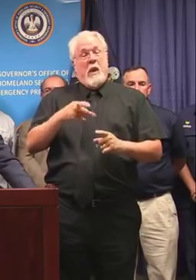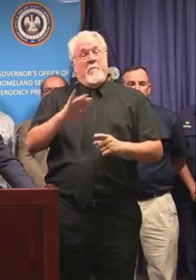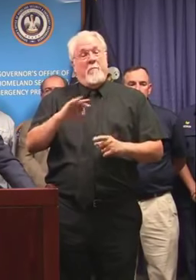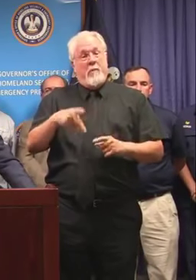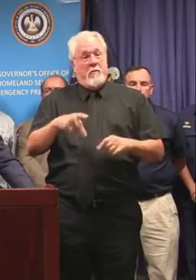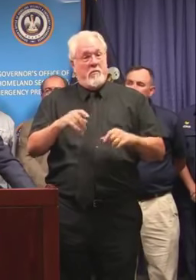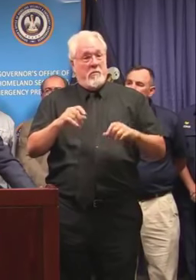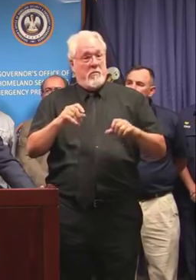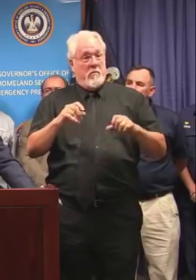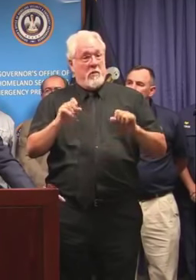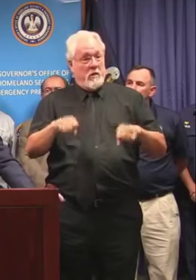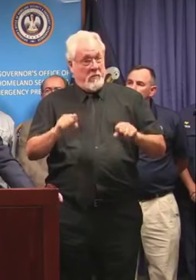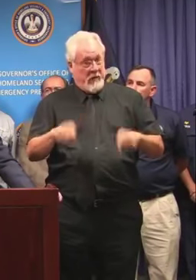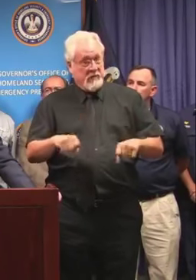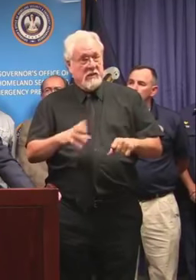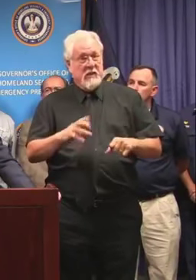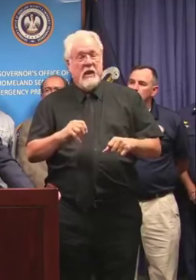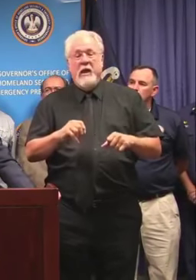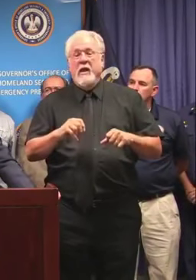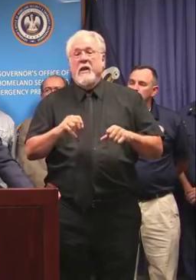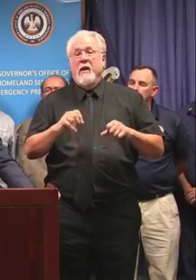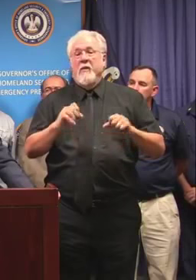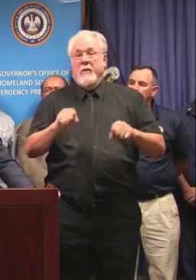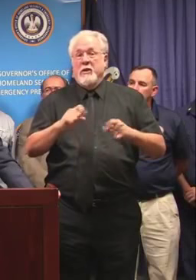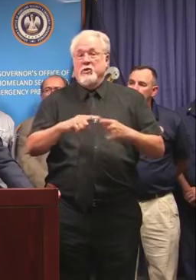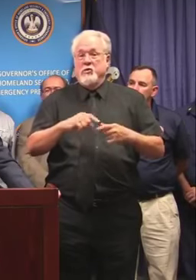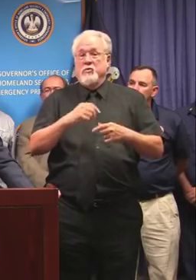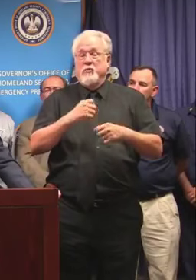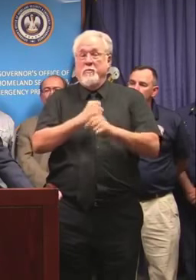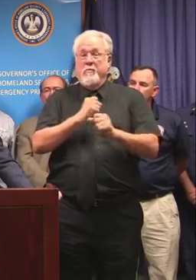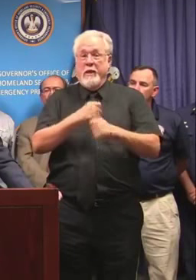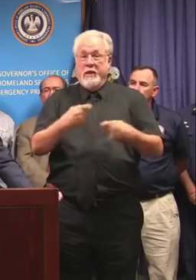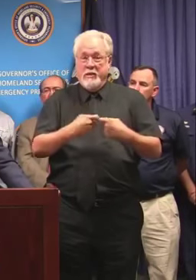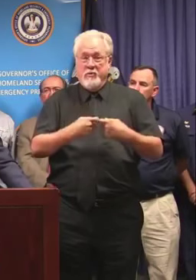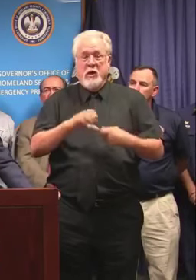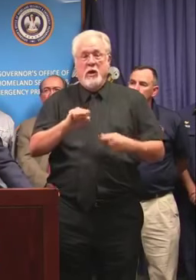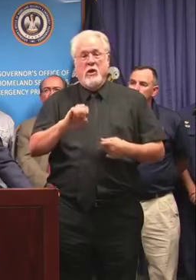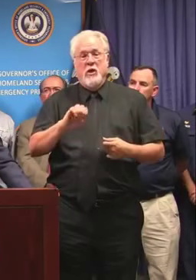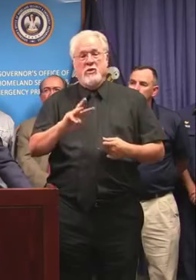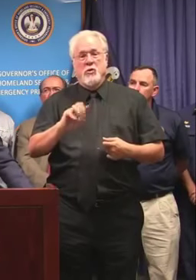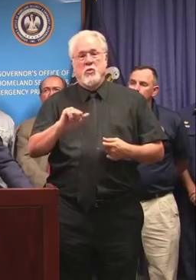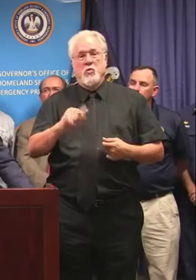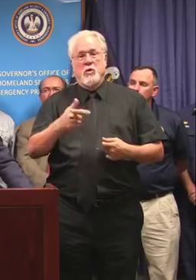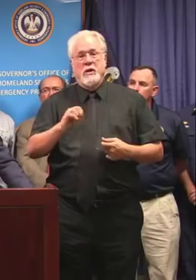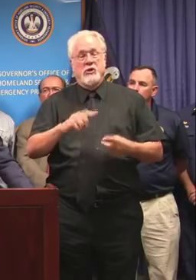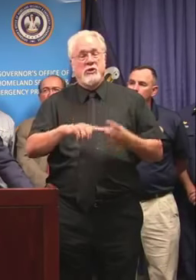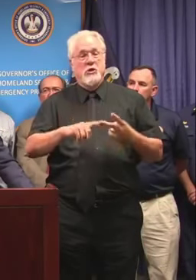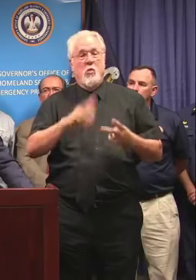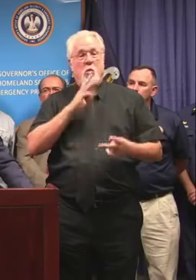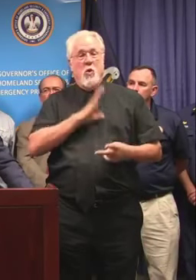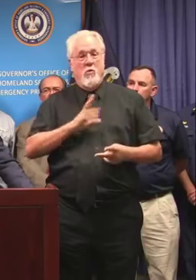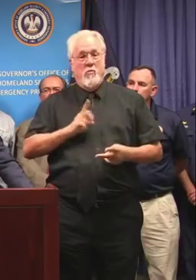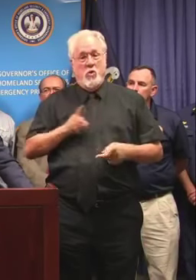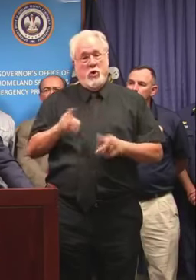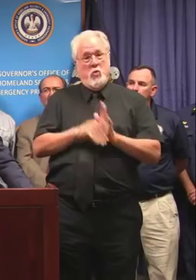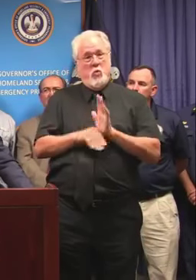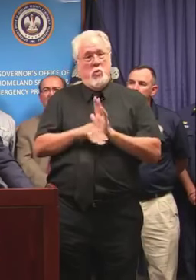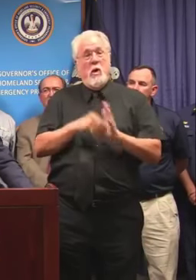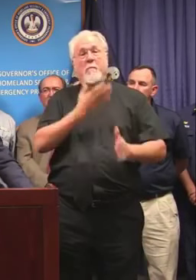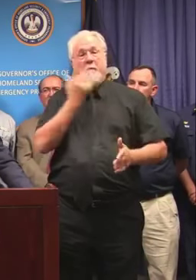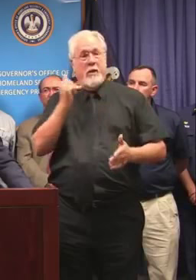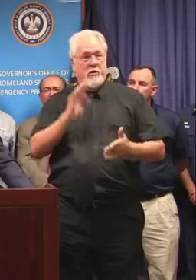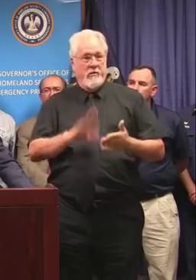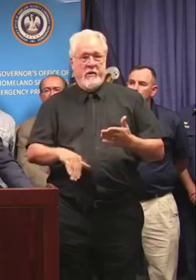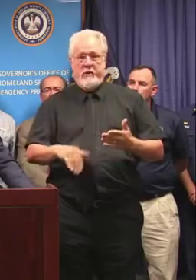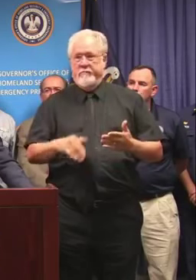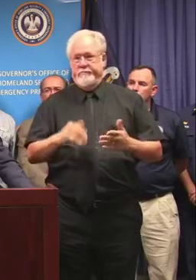capacity and the capacity to generate electricity, the sewage and water board in New Orleans is actually a much better position than they